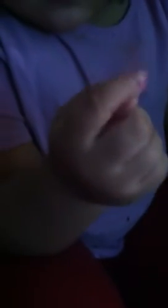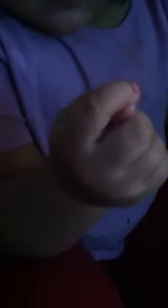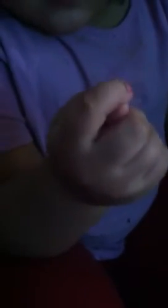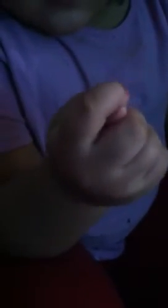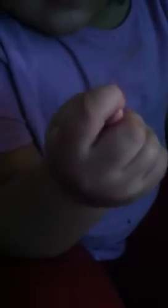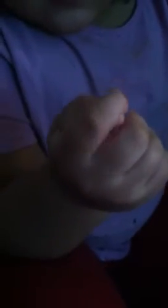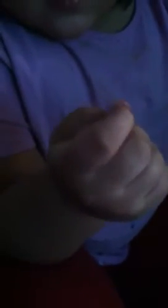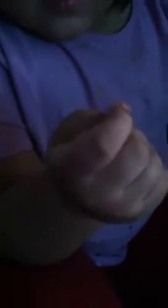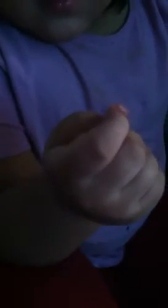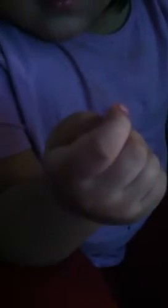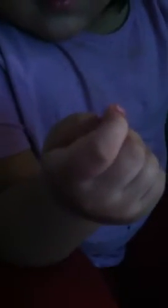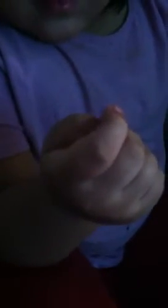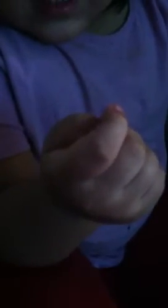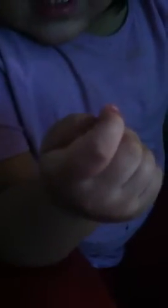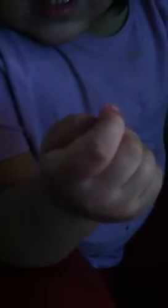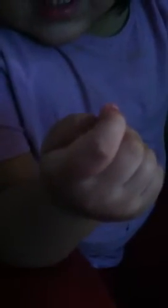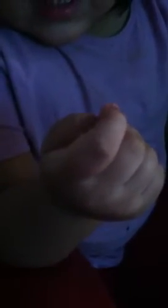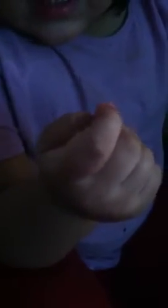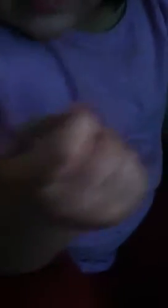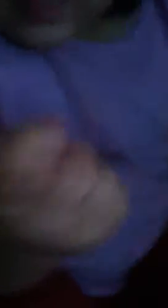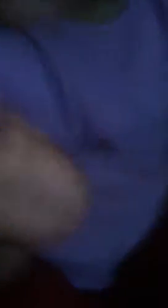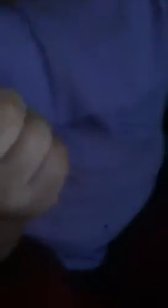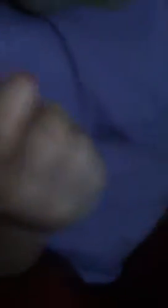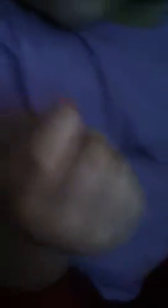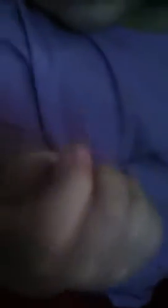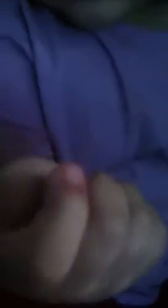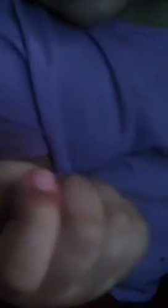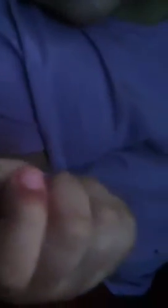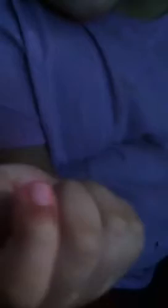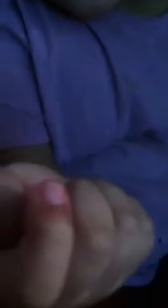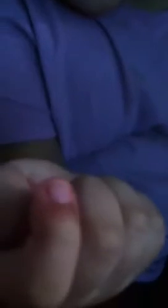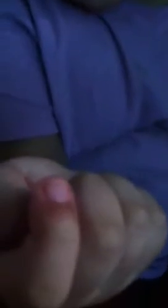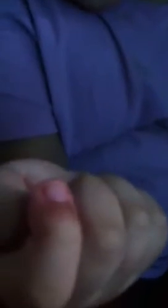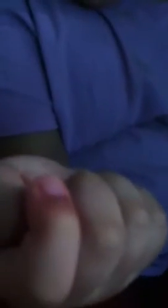T, oh, you got it, let me see that little finger in there, T,